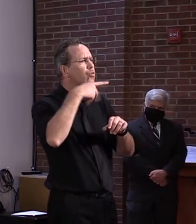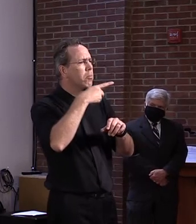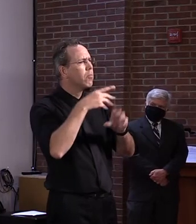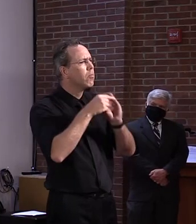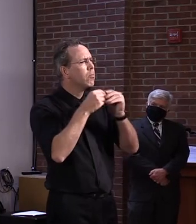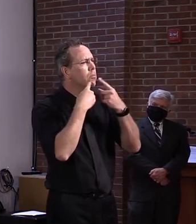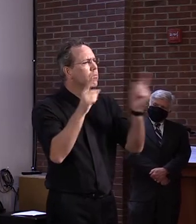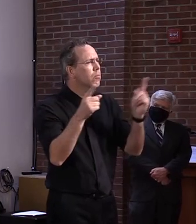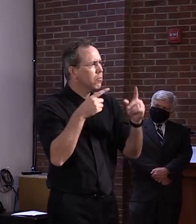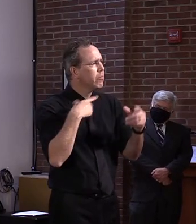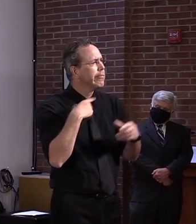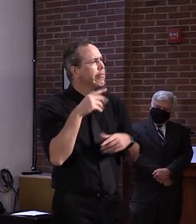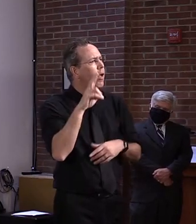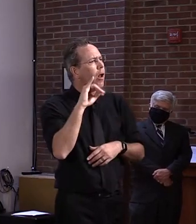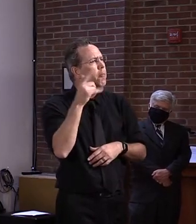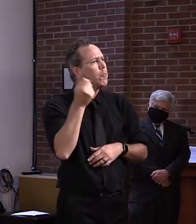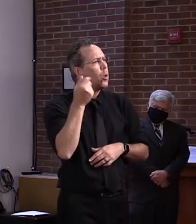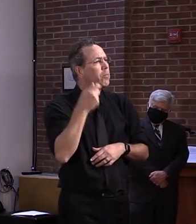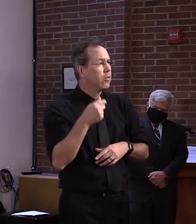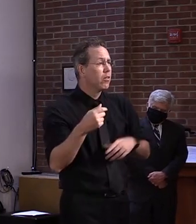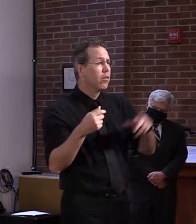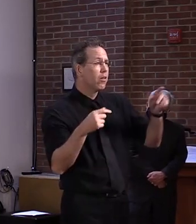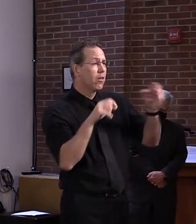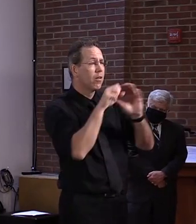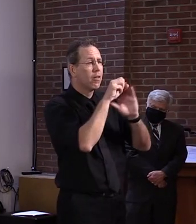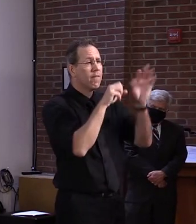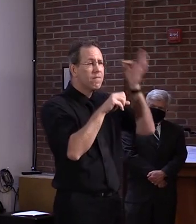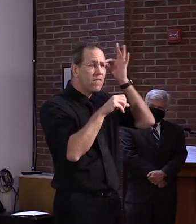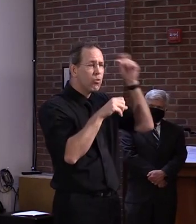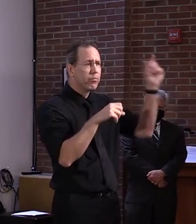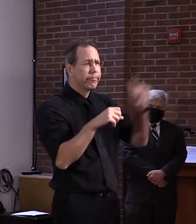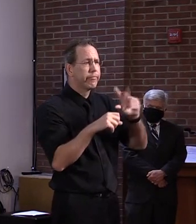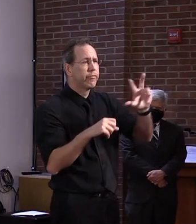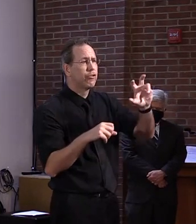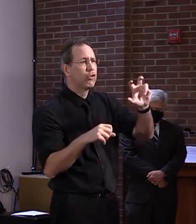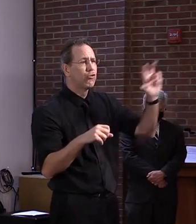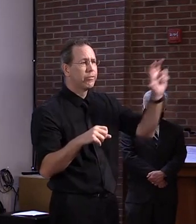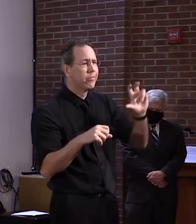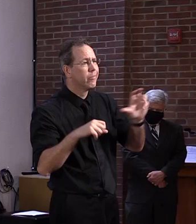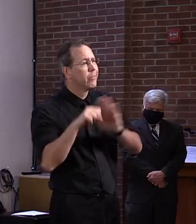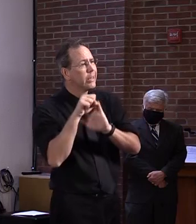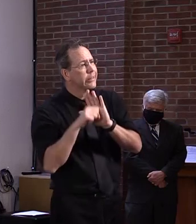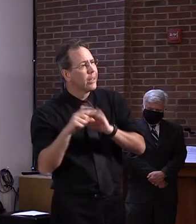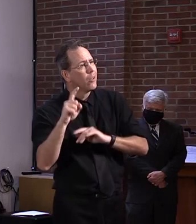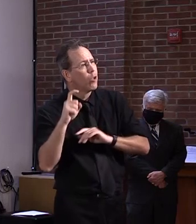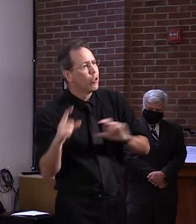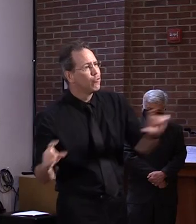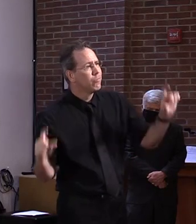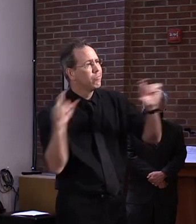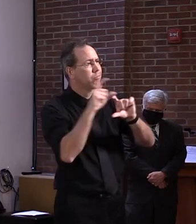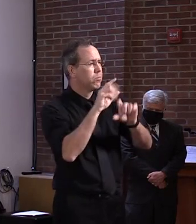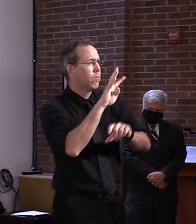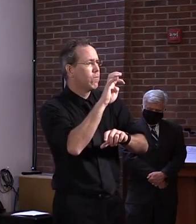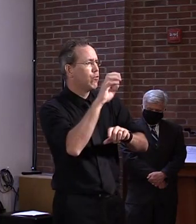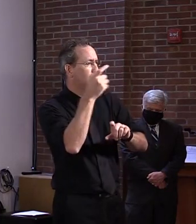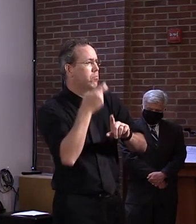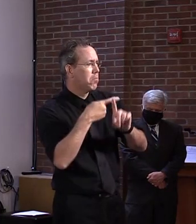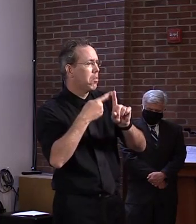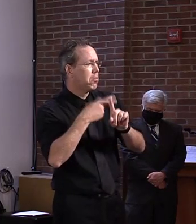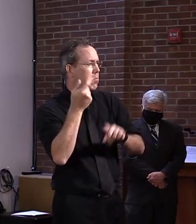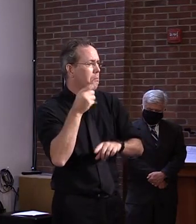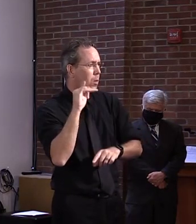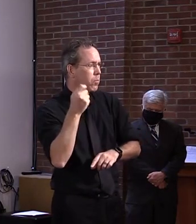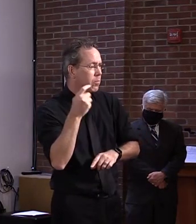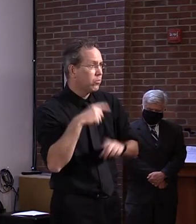CARES Act money? That's correct. Okay. And, uh, in the, the FEMA release, it said they were going to, uh,